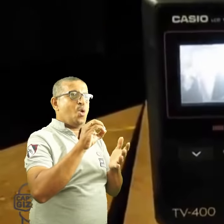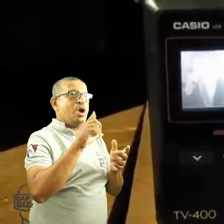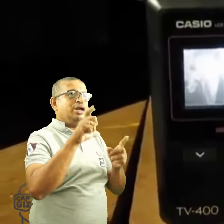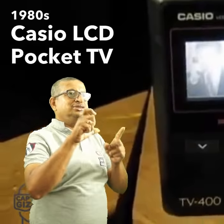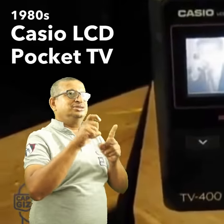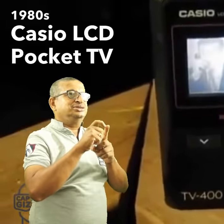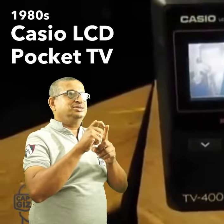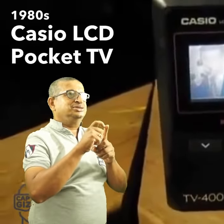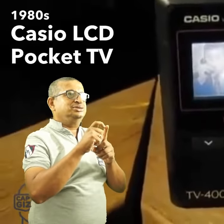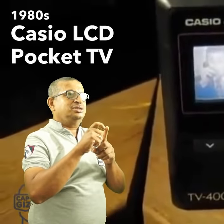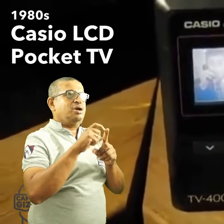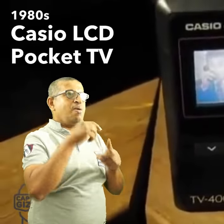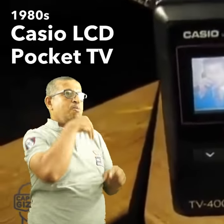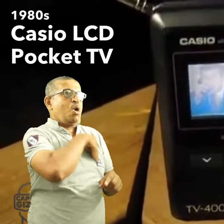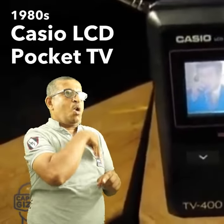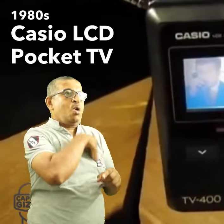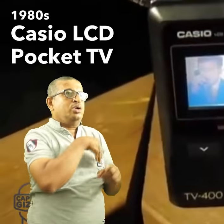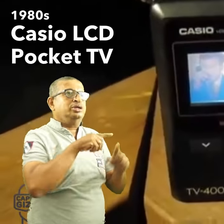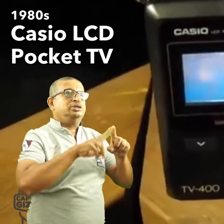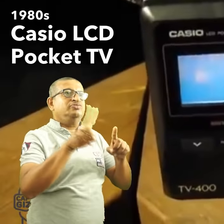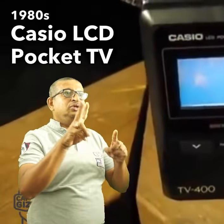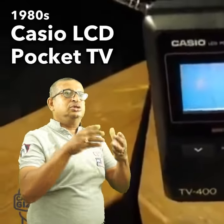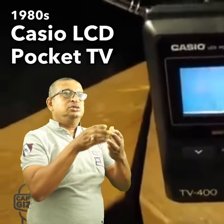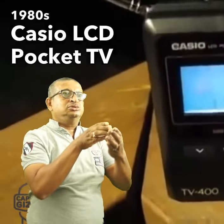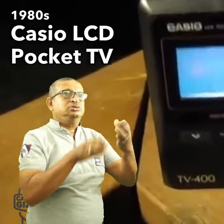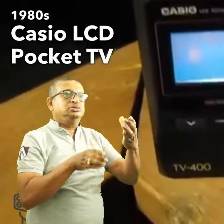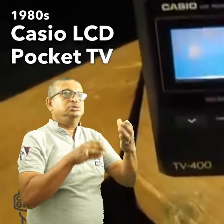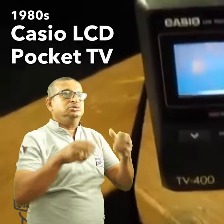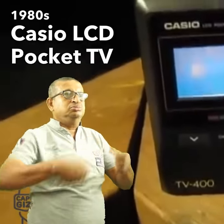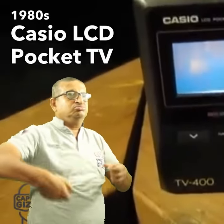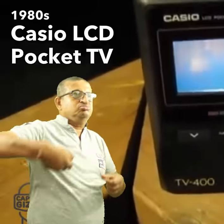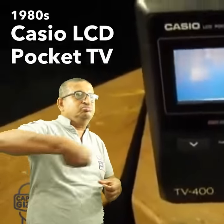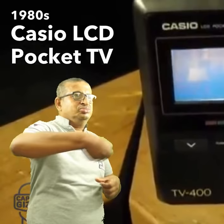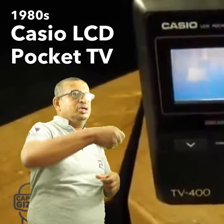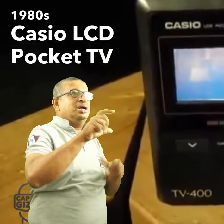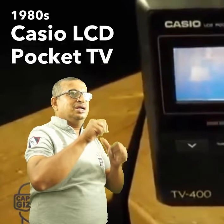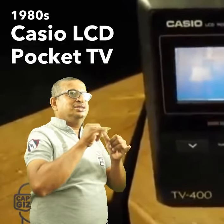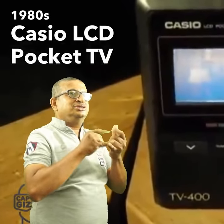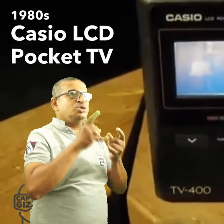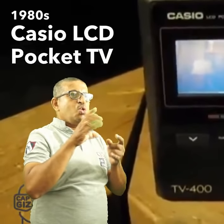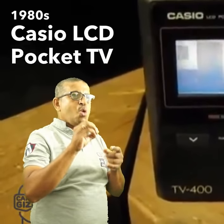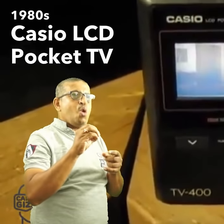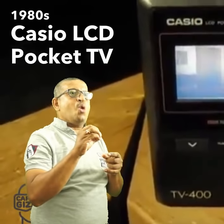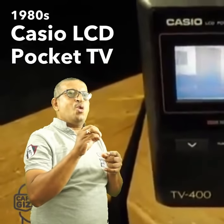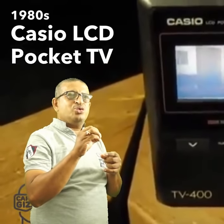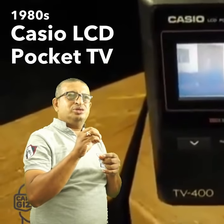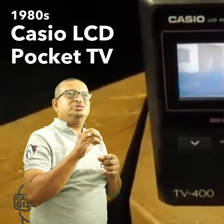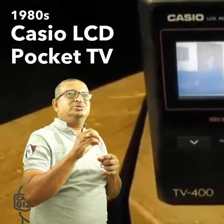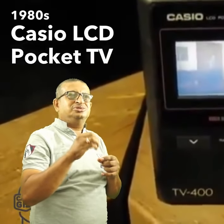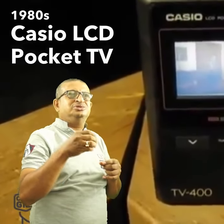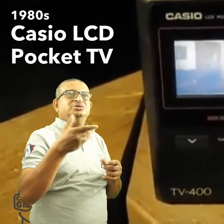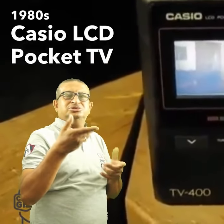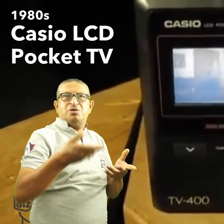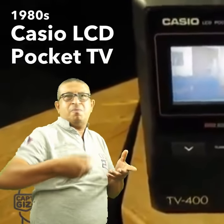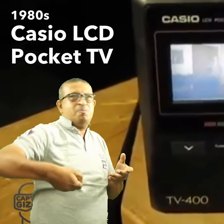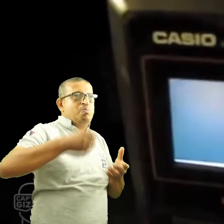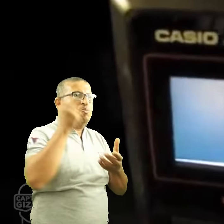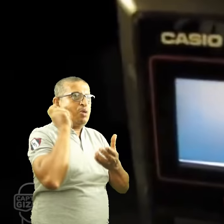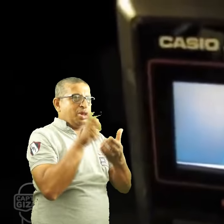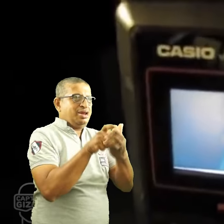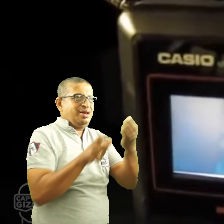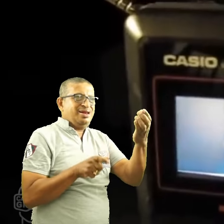The 1980s gave way to the first LCD TVs. They were tiny and pixelated, but it was a huge step forward.